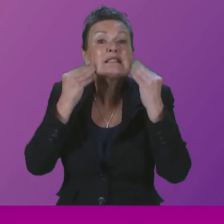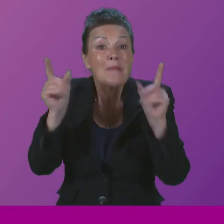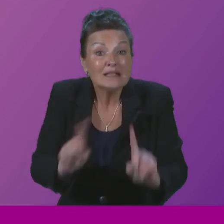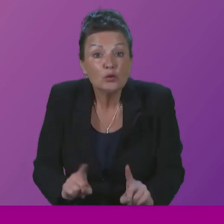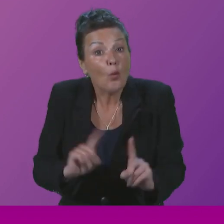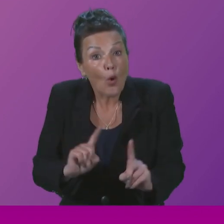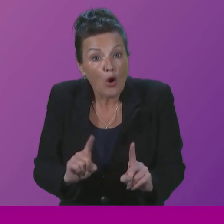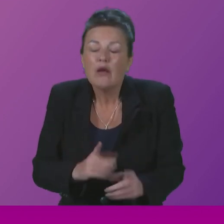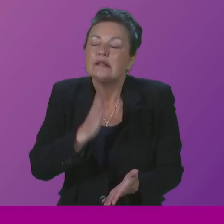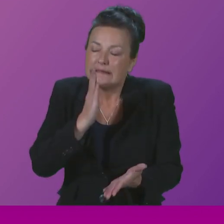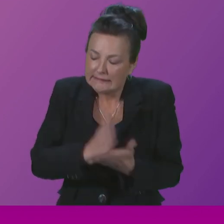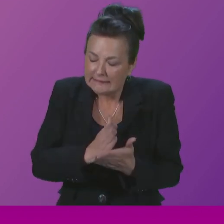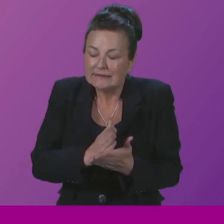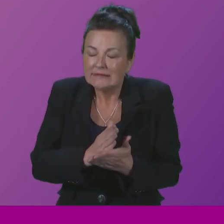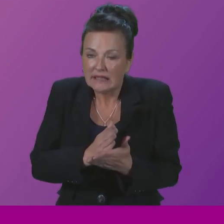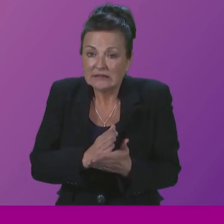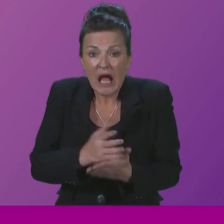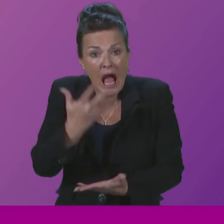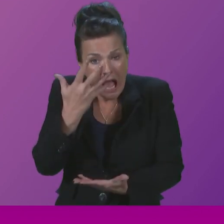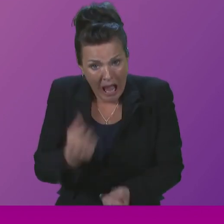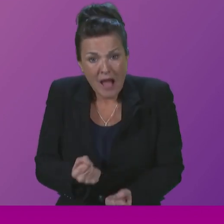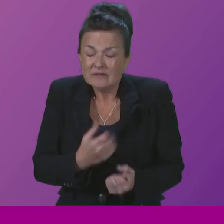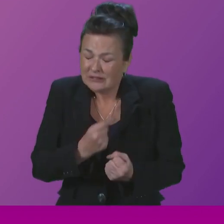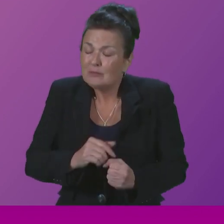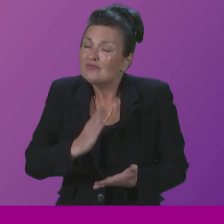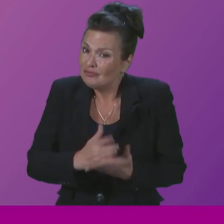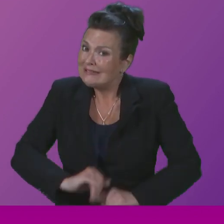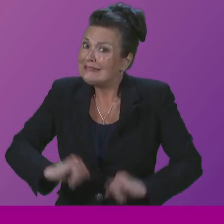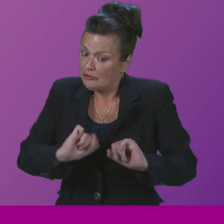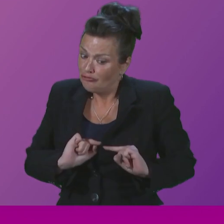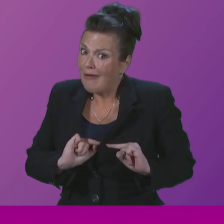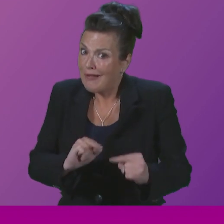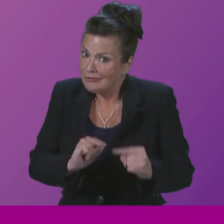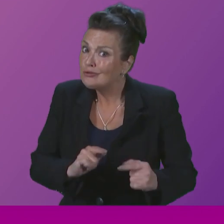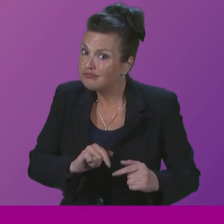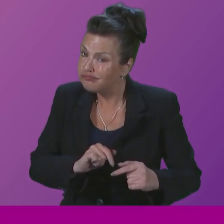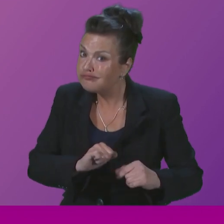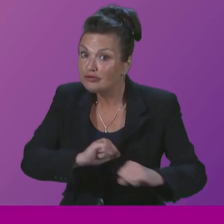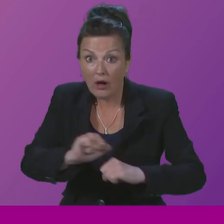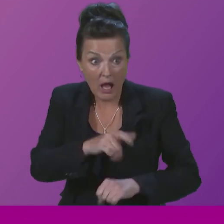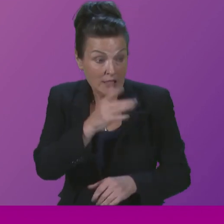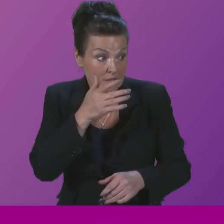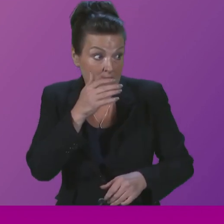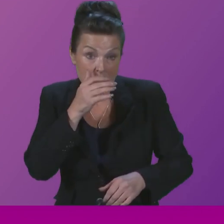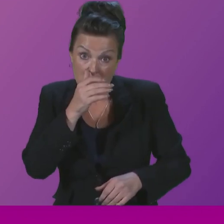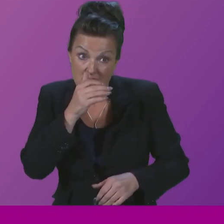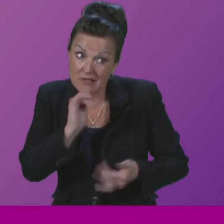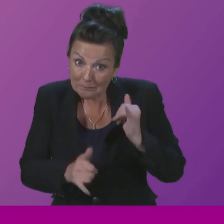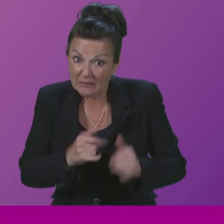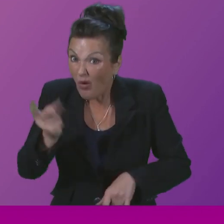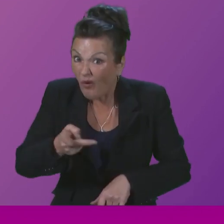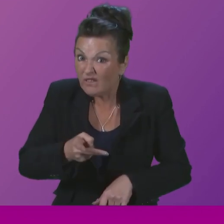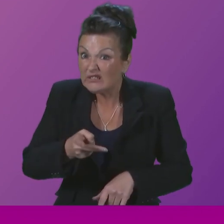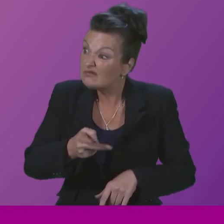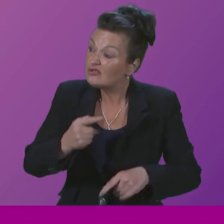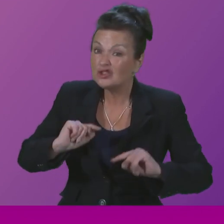talking about, yes, there are very significant challenges. Those challenges are often experienced by patients and they are felt every day by the staff